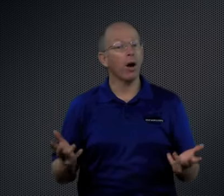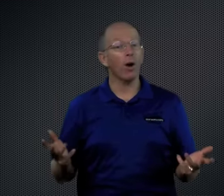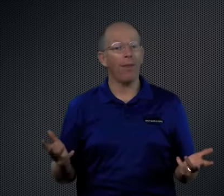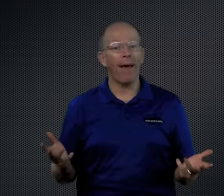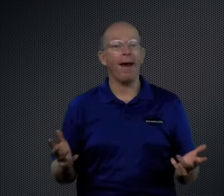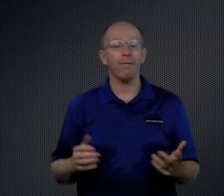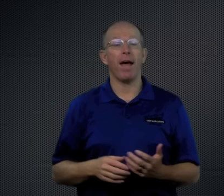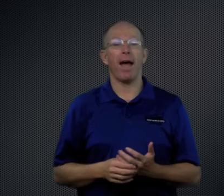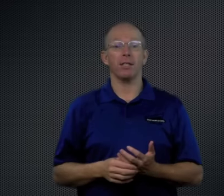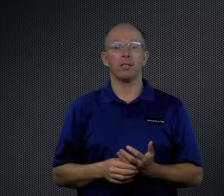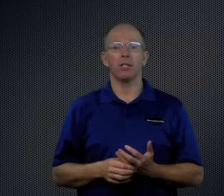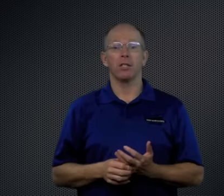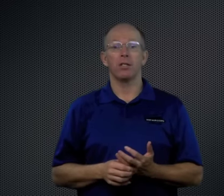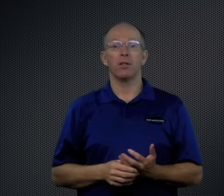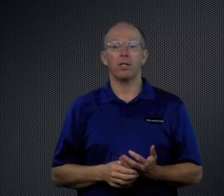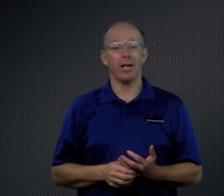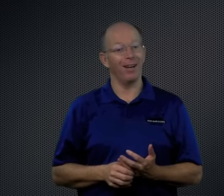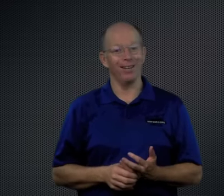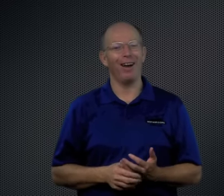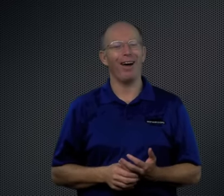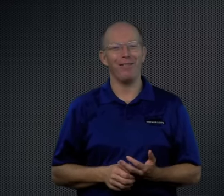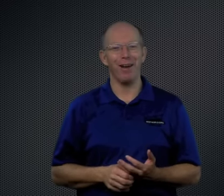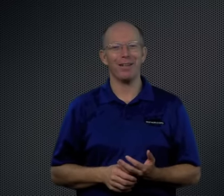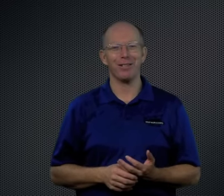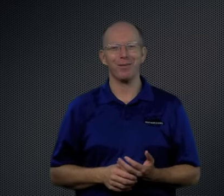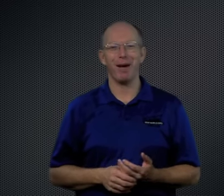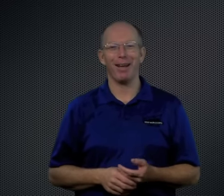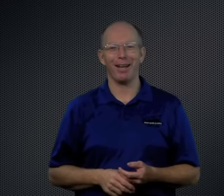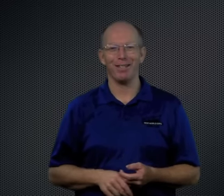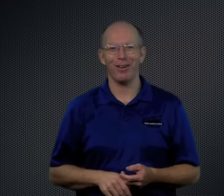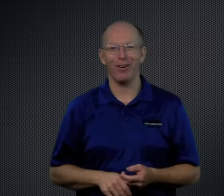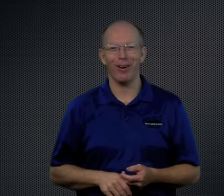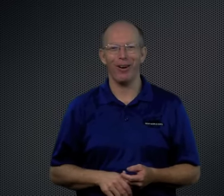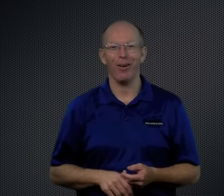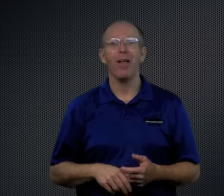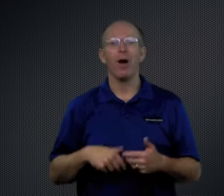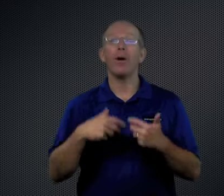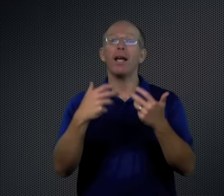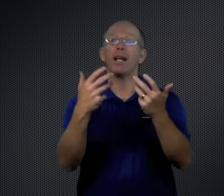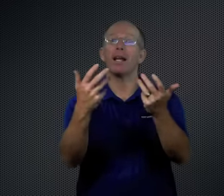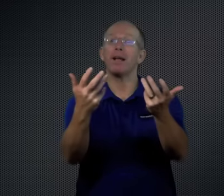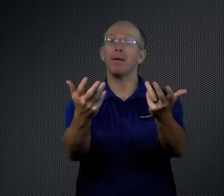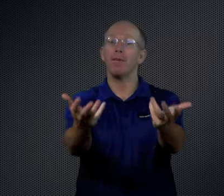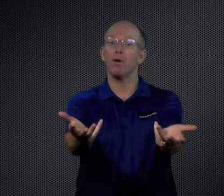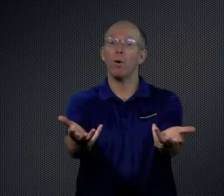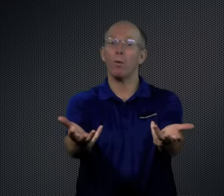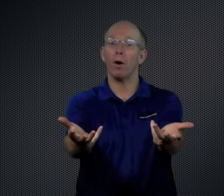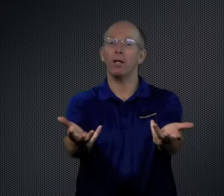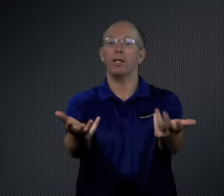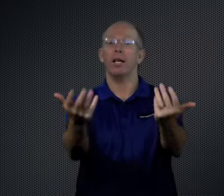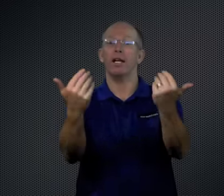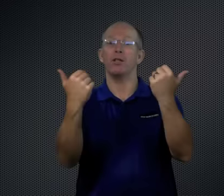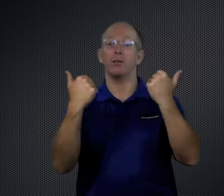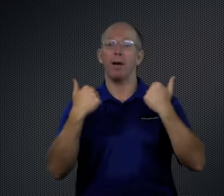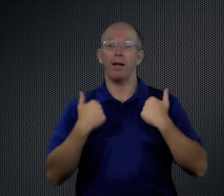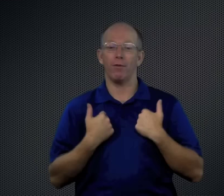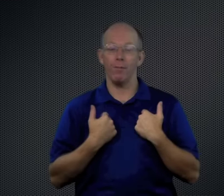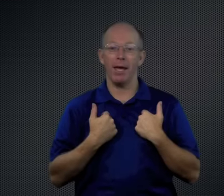aren't that fast. You'll see a lot faster spelling as you go along. Okay? Let me give you a word, and you spell it for me.